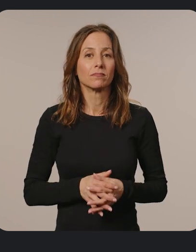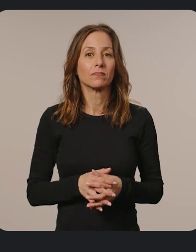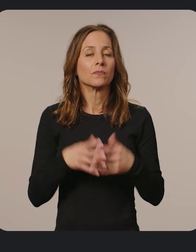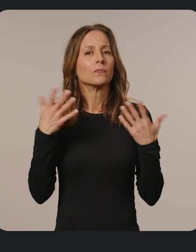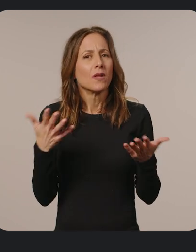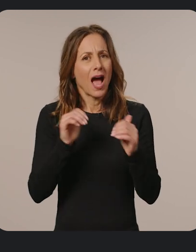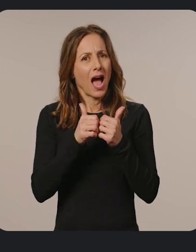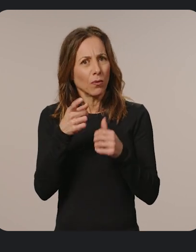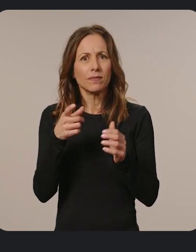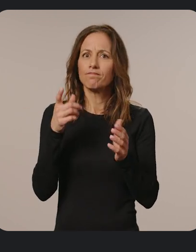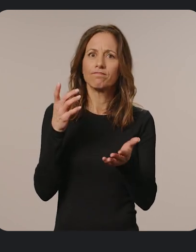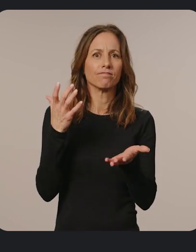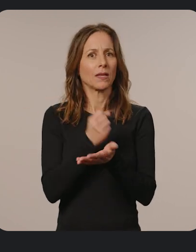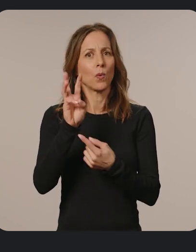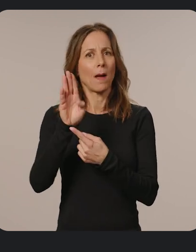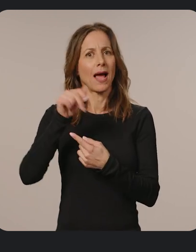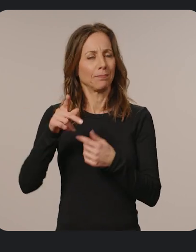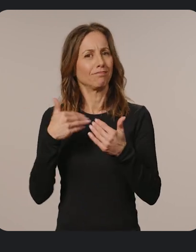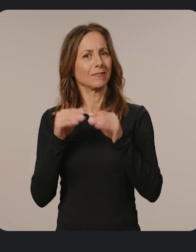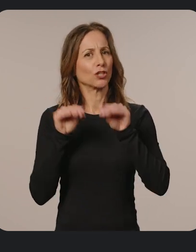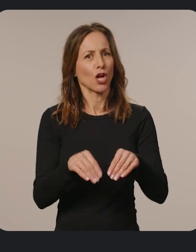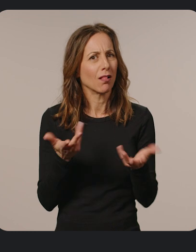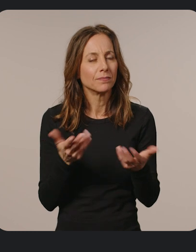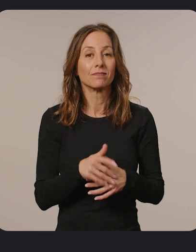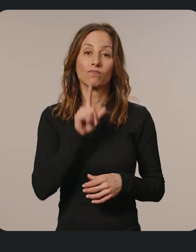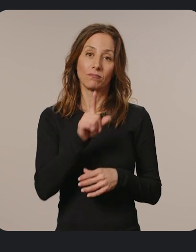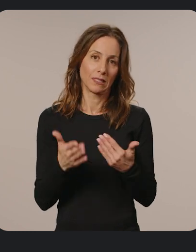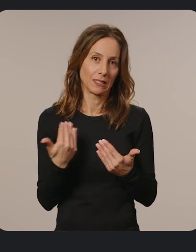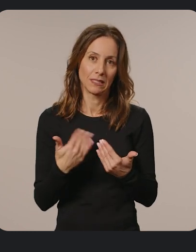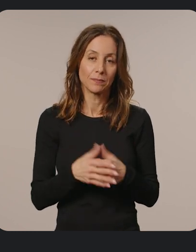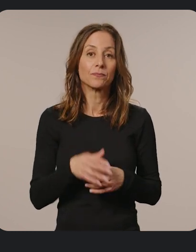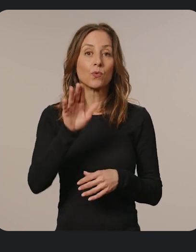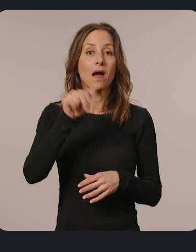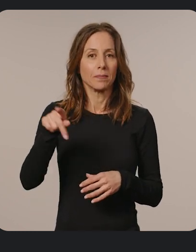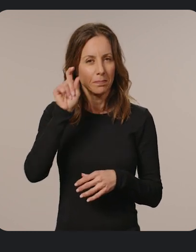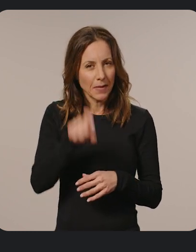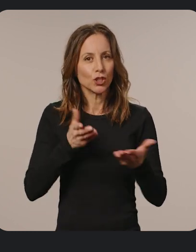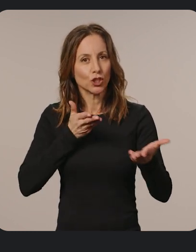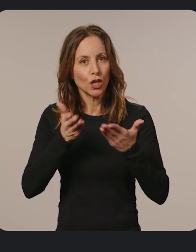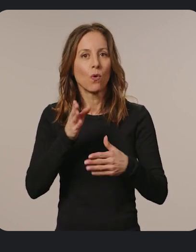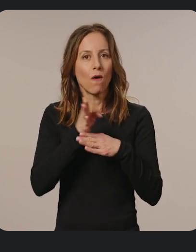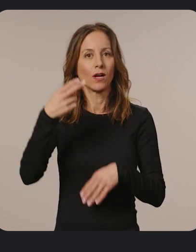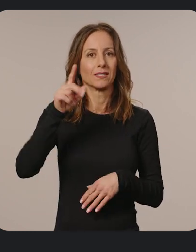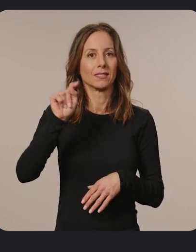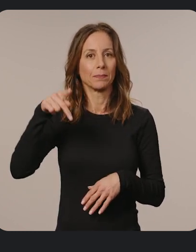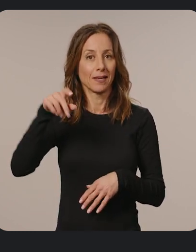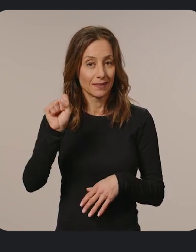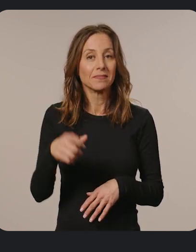So what does it take to make a web app installable? Well, it's pretty easy. Your app must be served over HTTPS